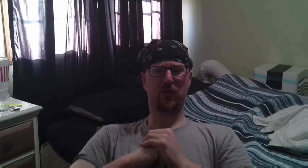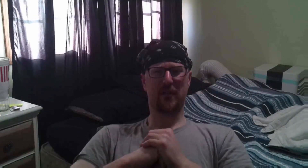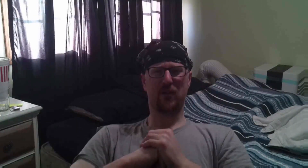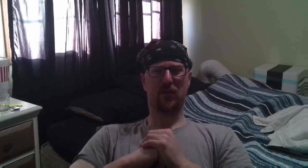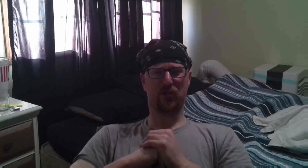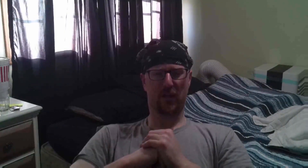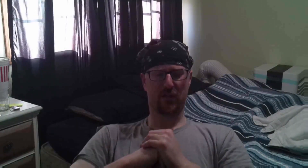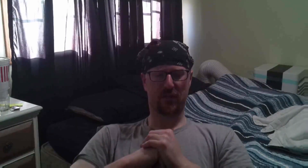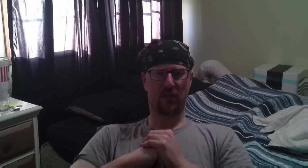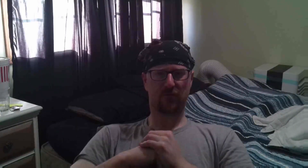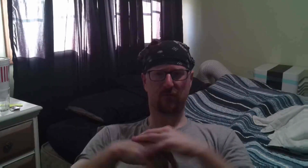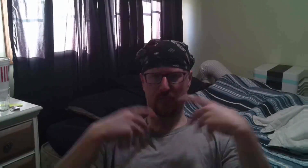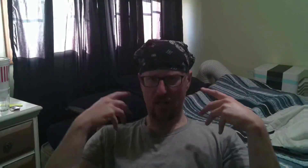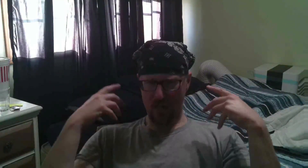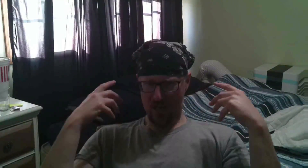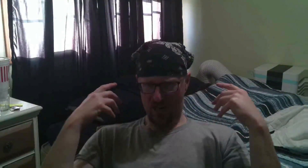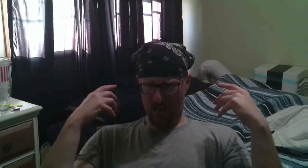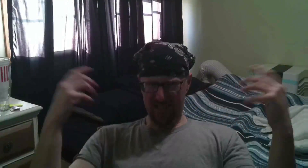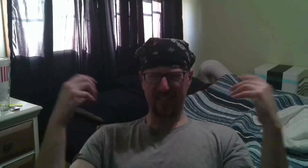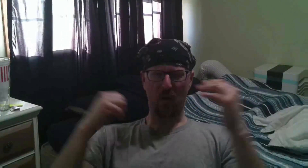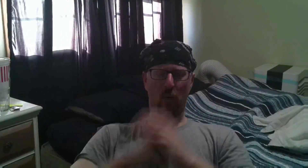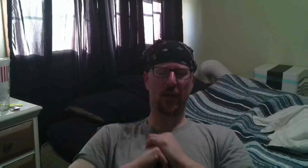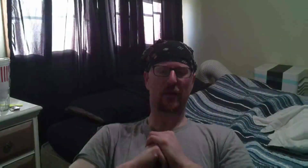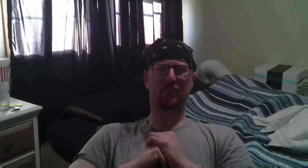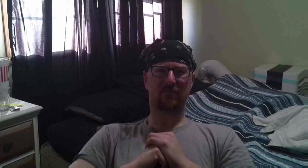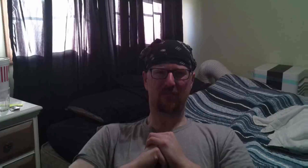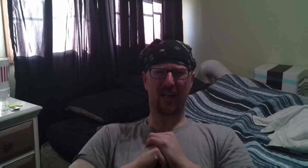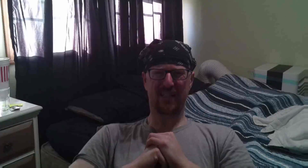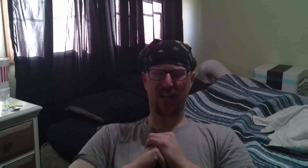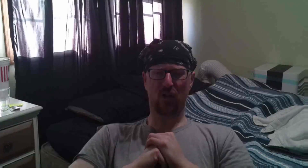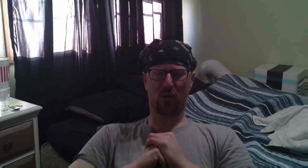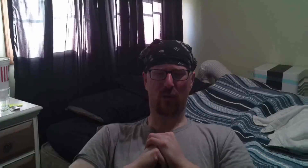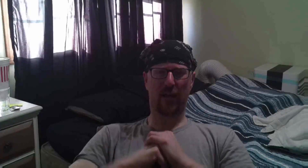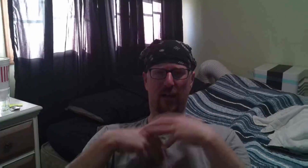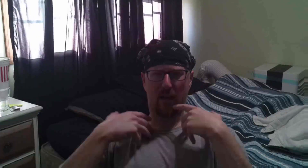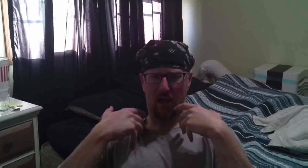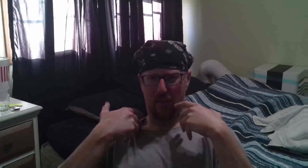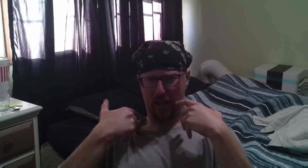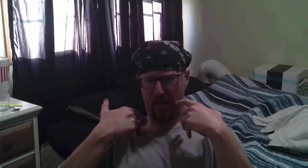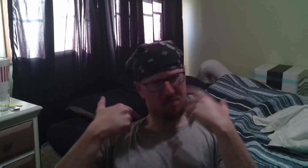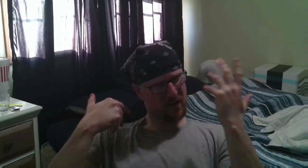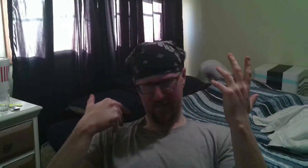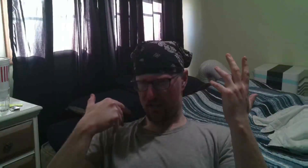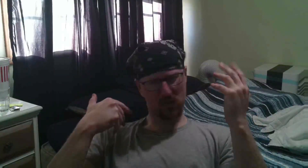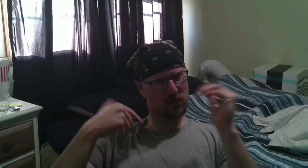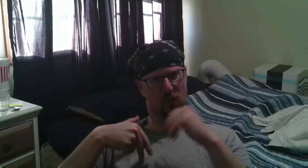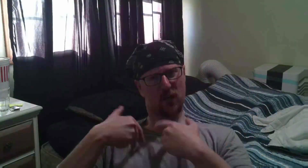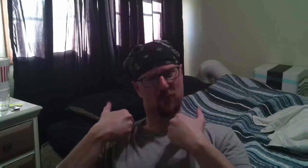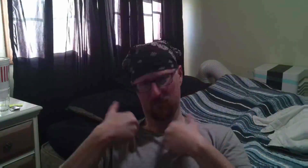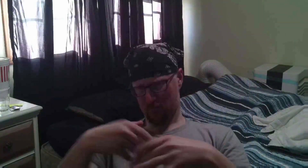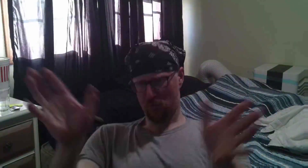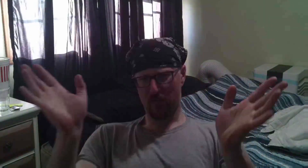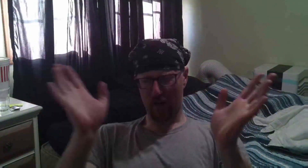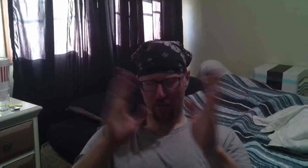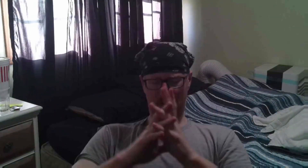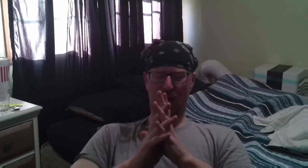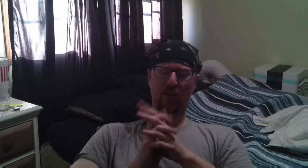continue to check yourself I'd say a week I'd say a good week and then everything looks good move on with your life